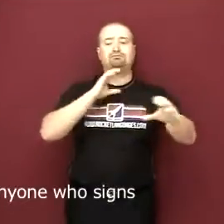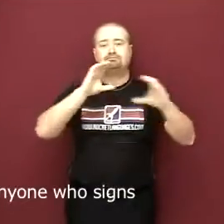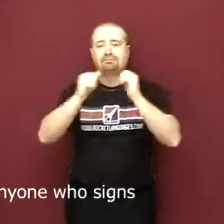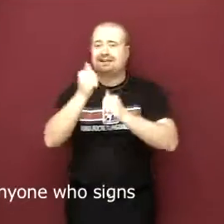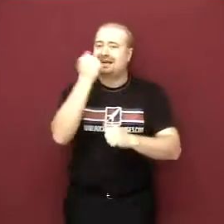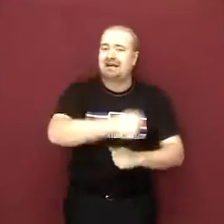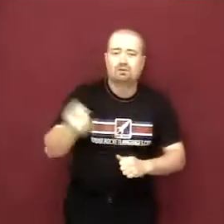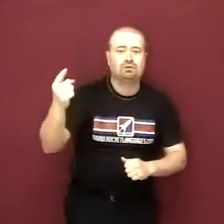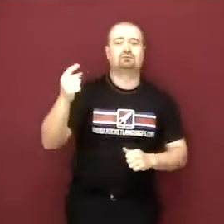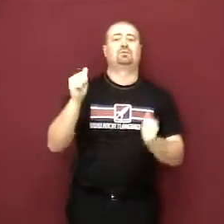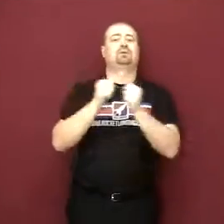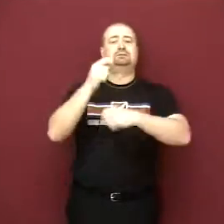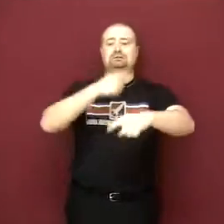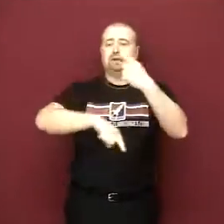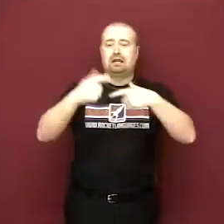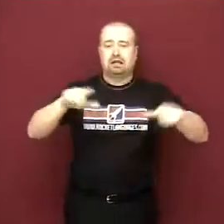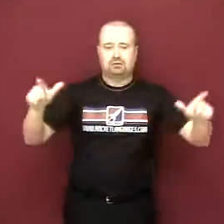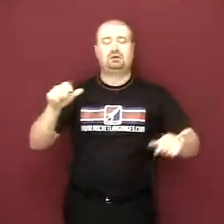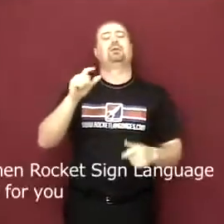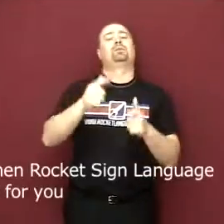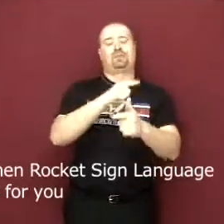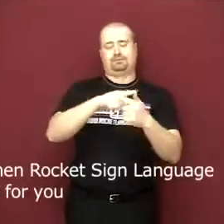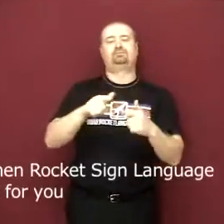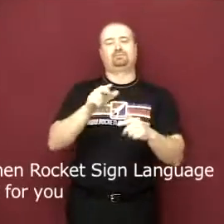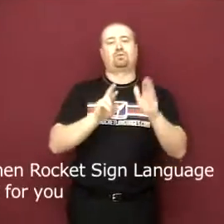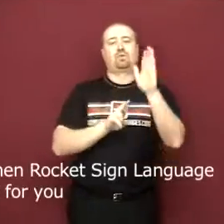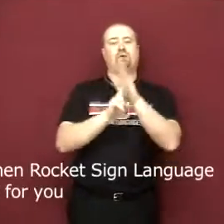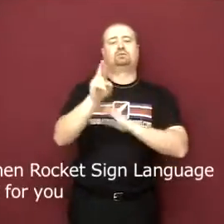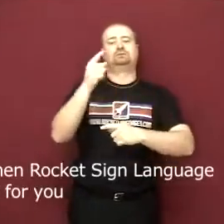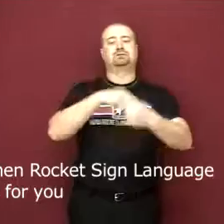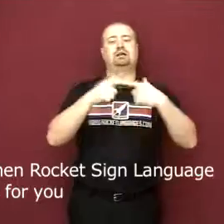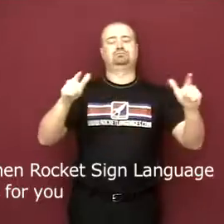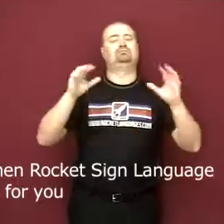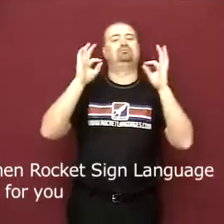signs, then Rocket Sign Language is for you.